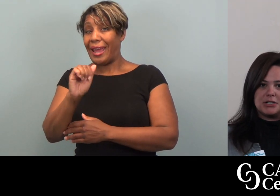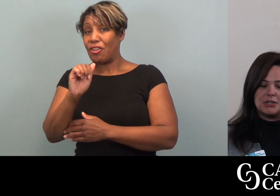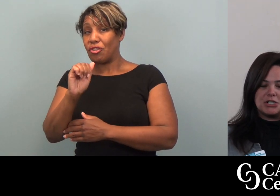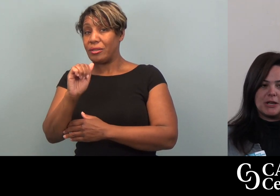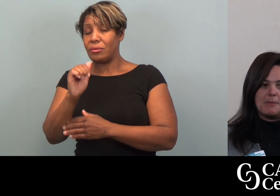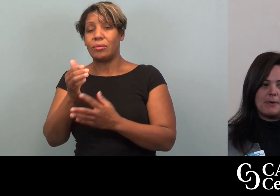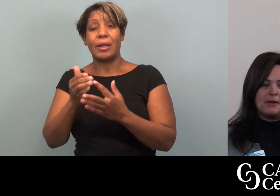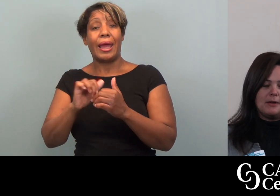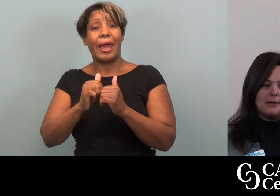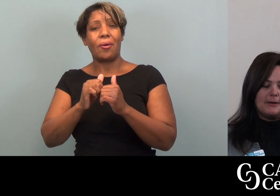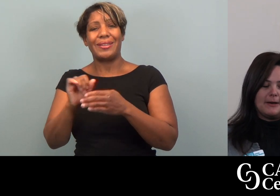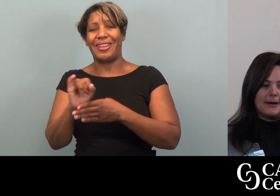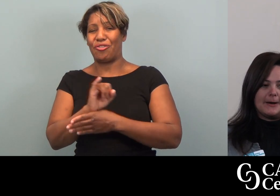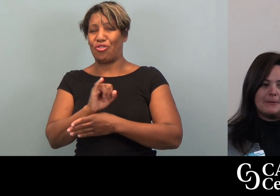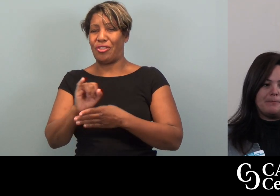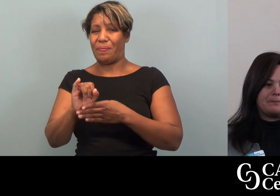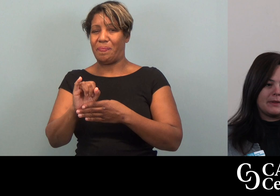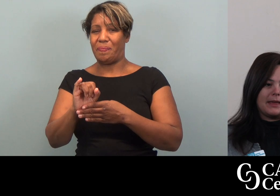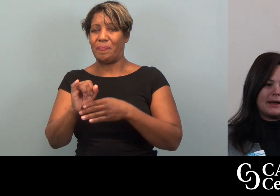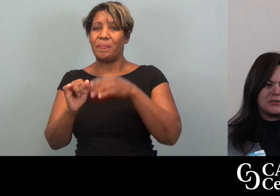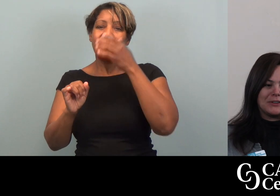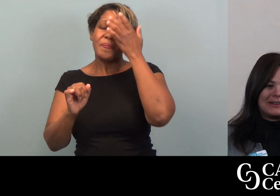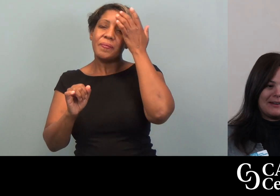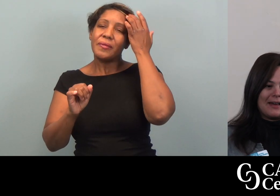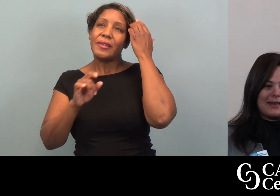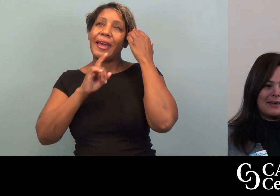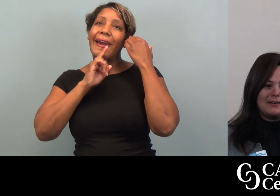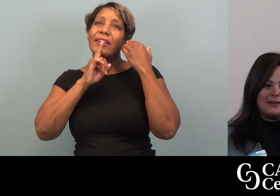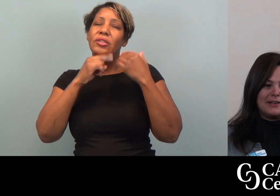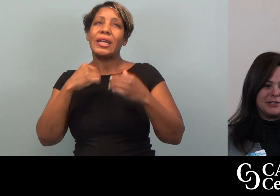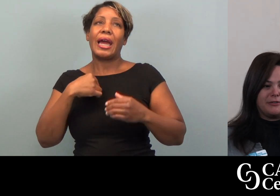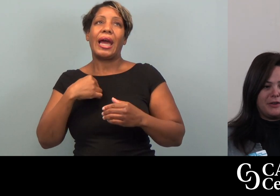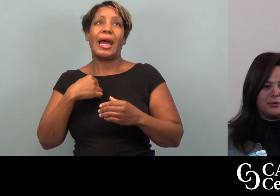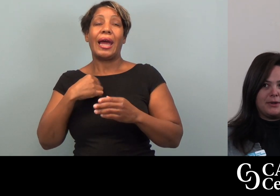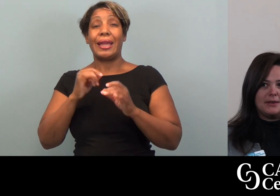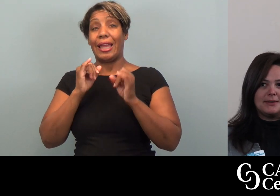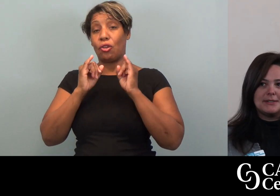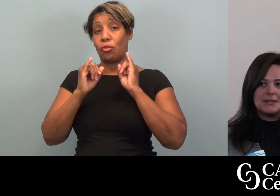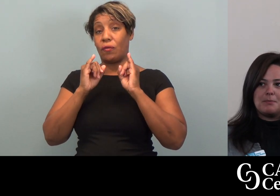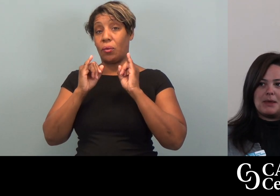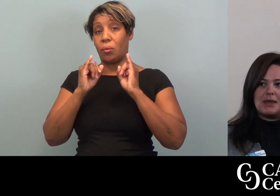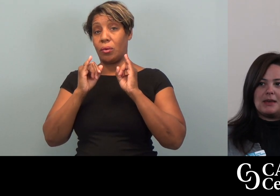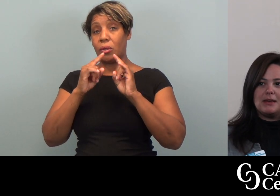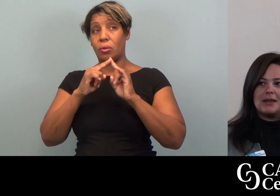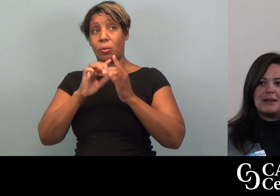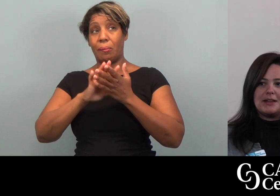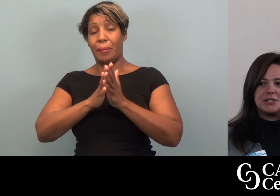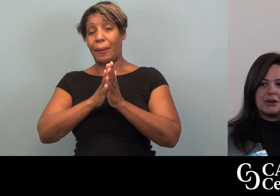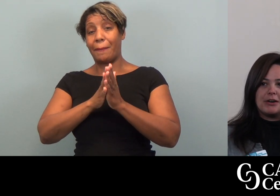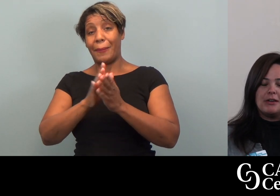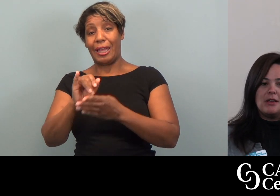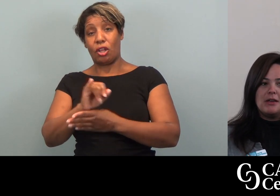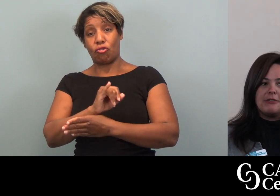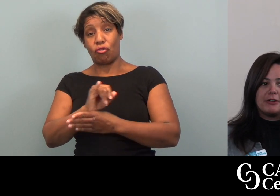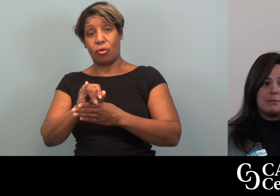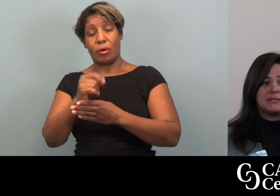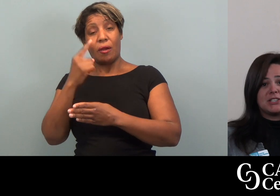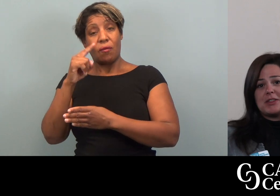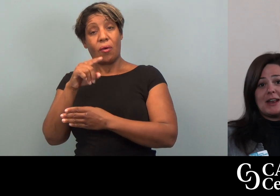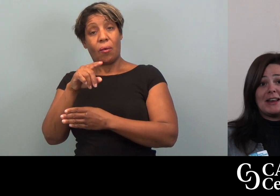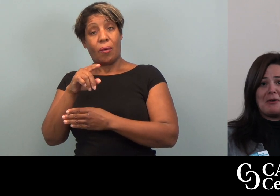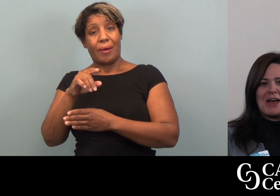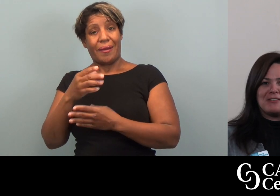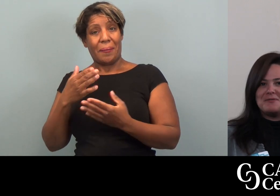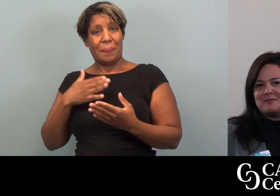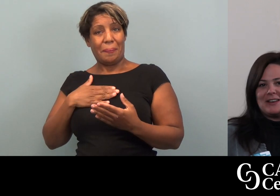an internship. And actually, I interviewed to be an intern for the